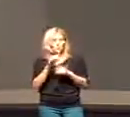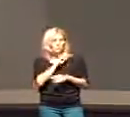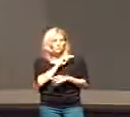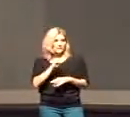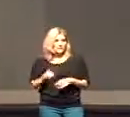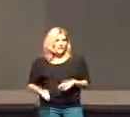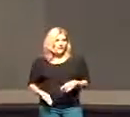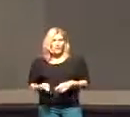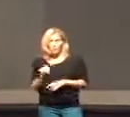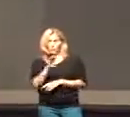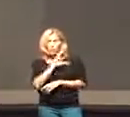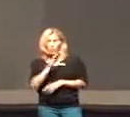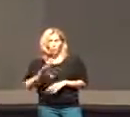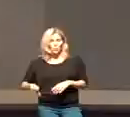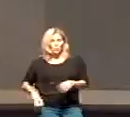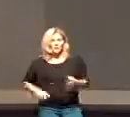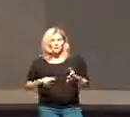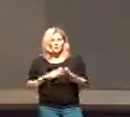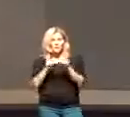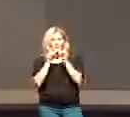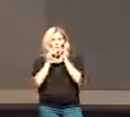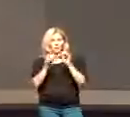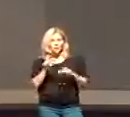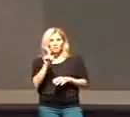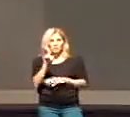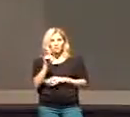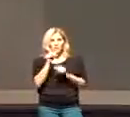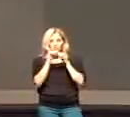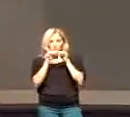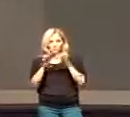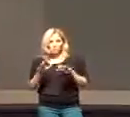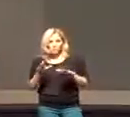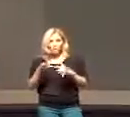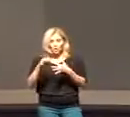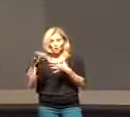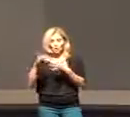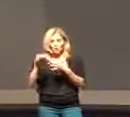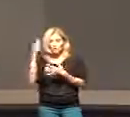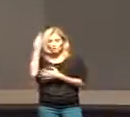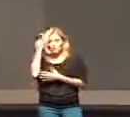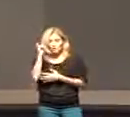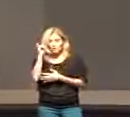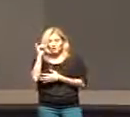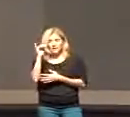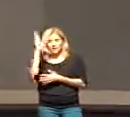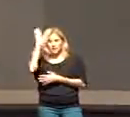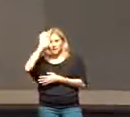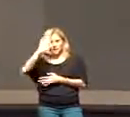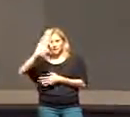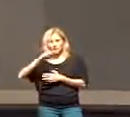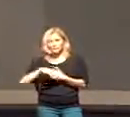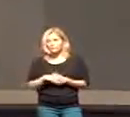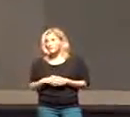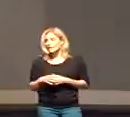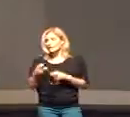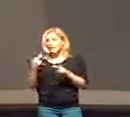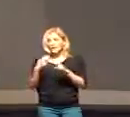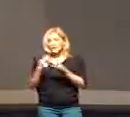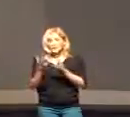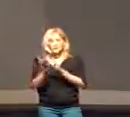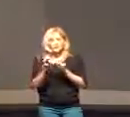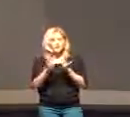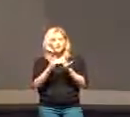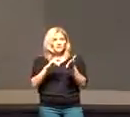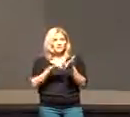Christ means anointed one, the one anointed or chosen by God. And the name Jesus